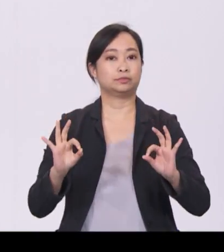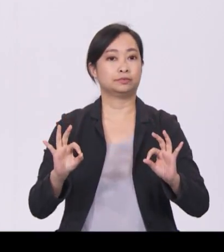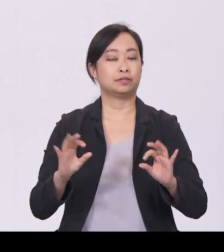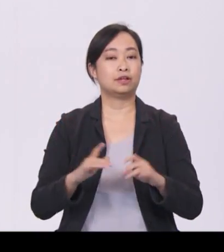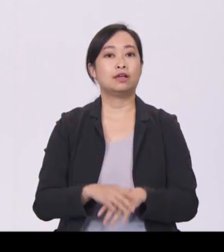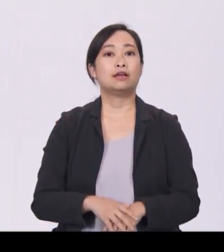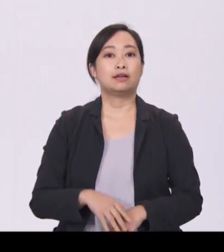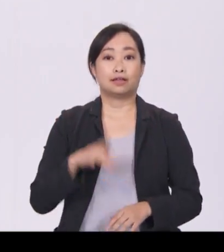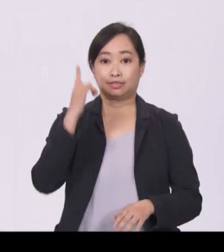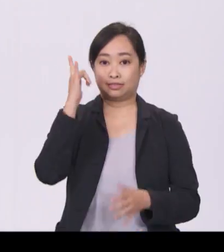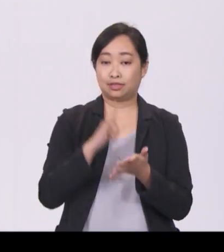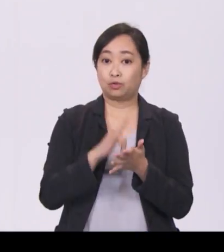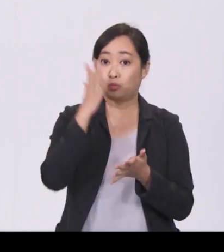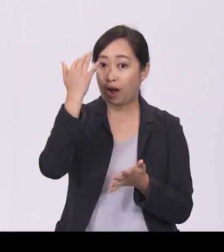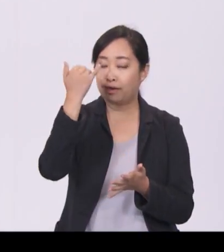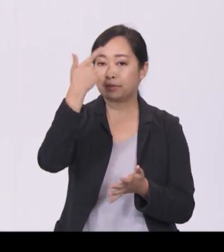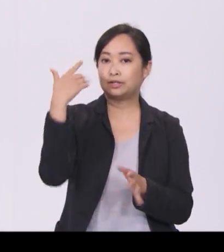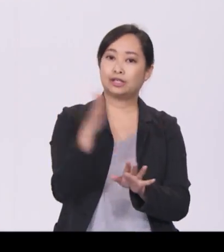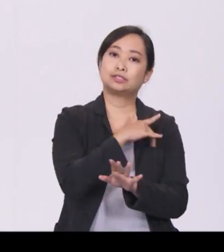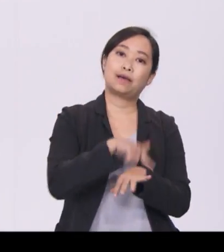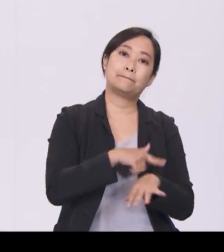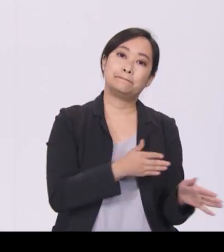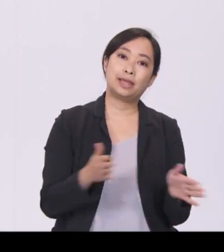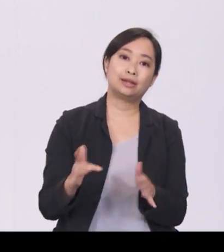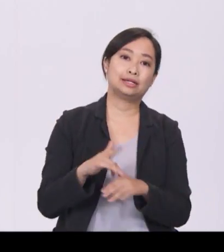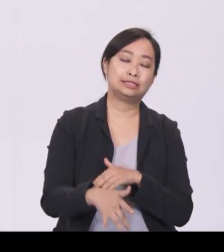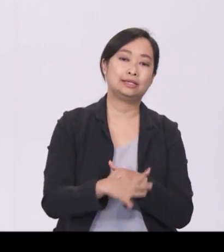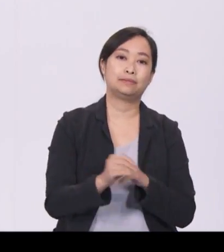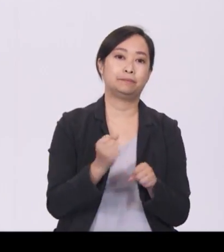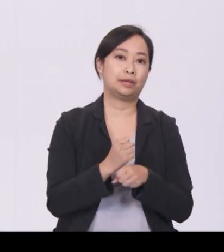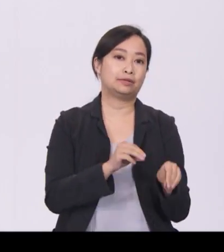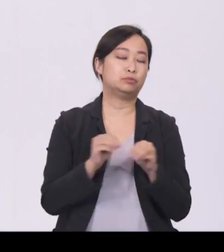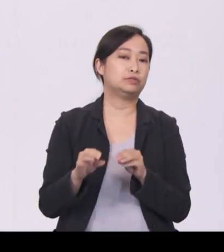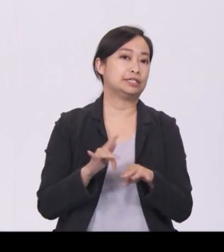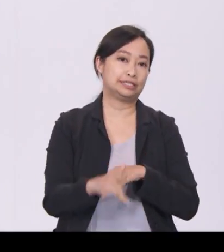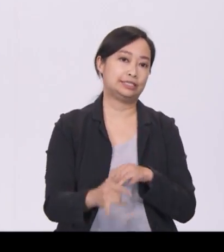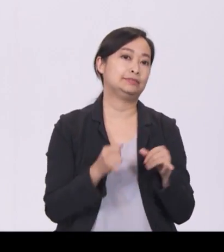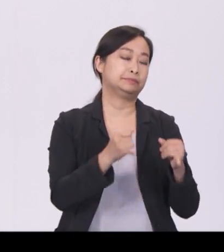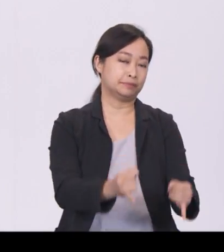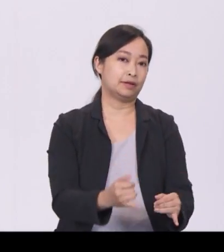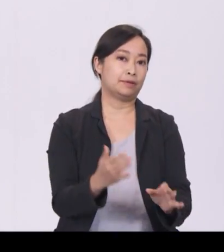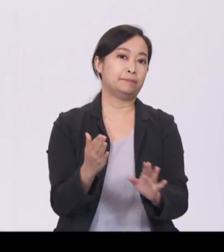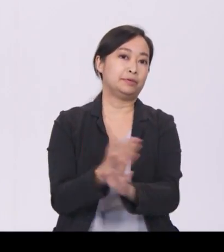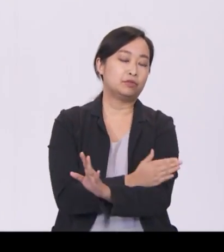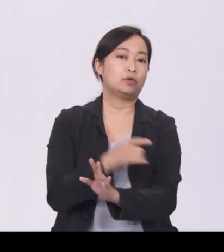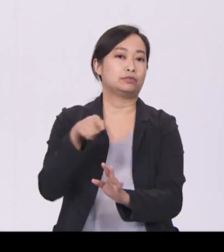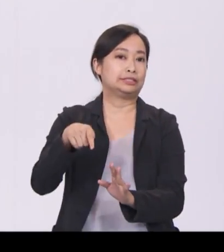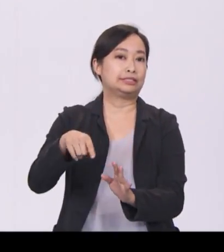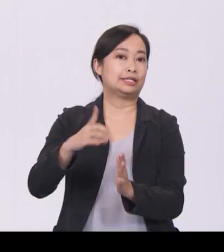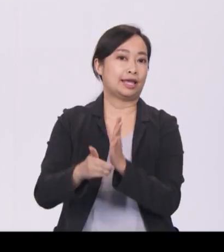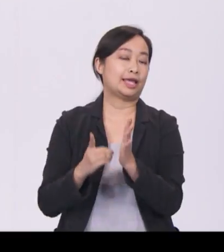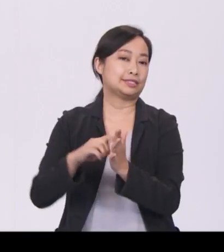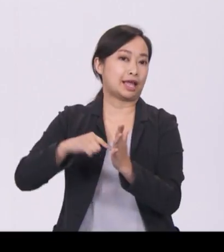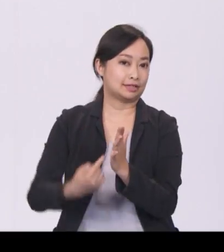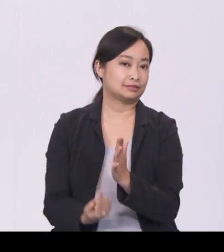we planned ahead early and made the necessary moves well before the decade began. We raised GST